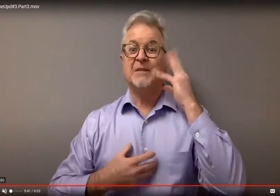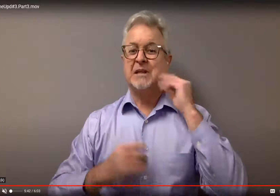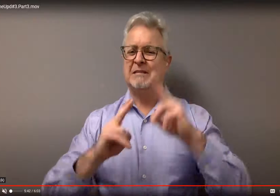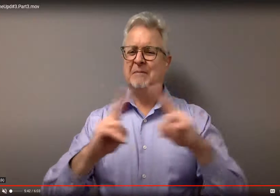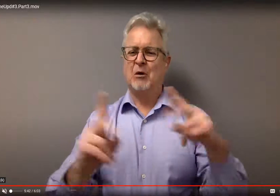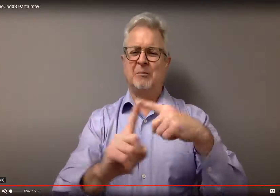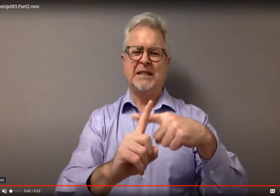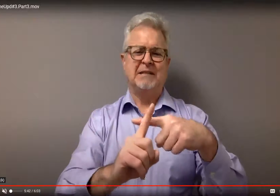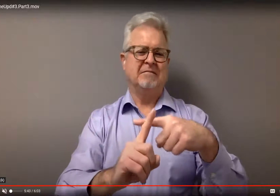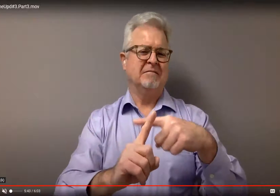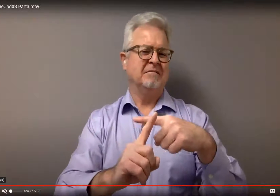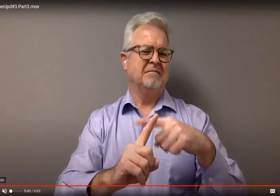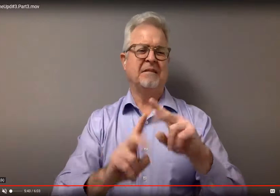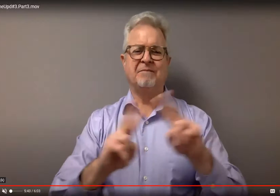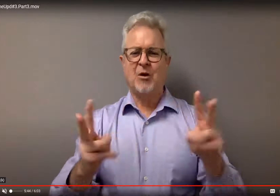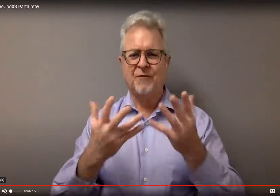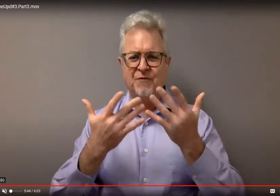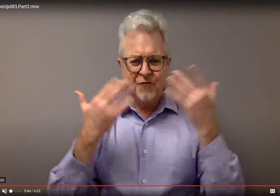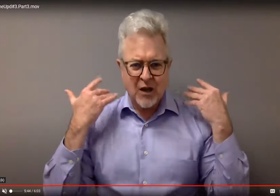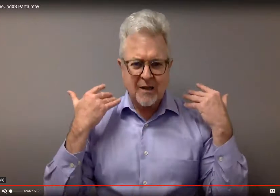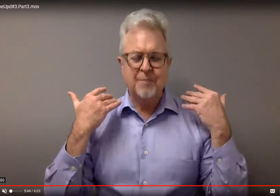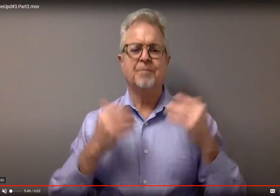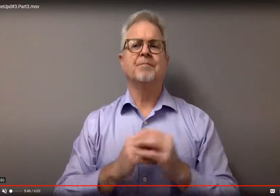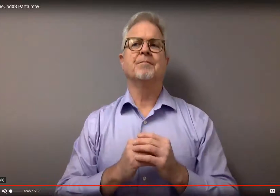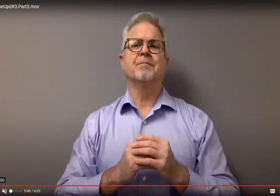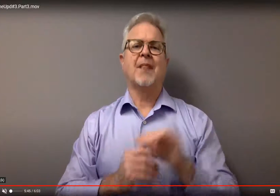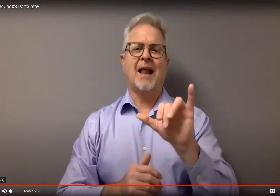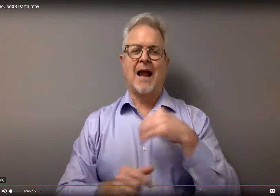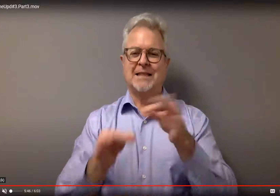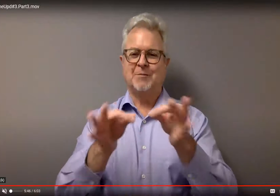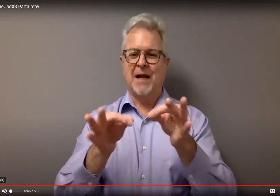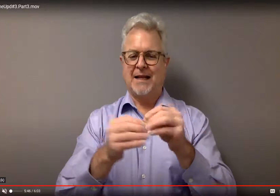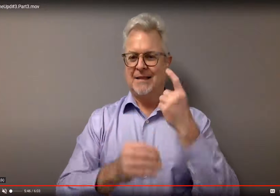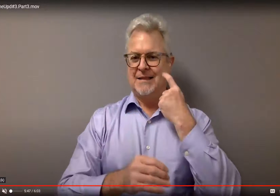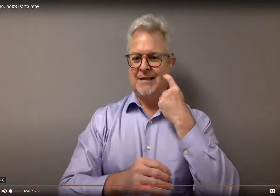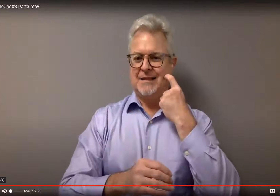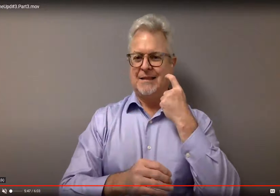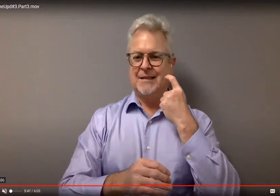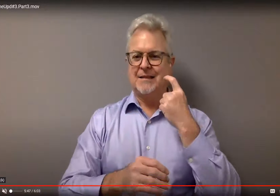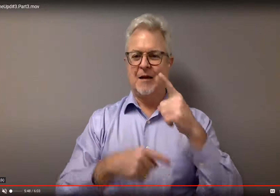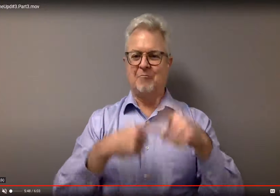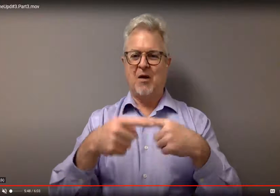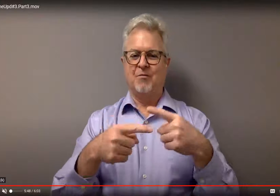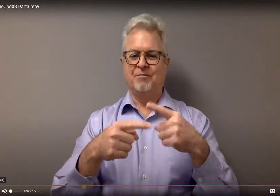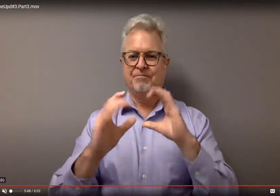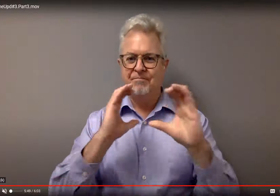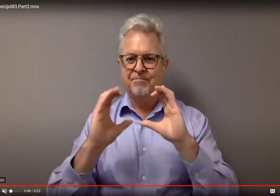Those three individuals told me that their positive experience was very friendly. As I just explained